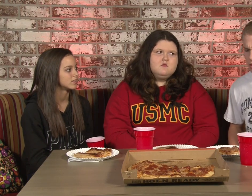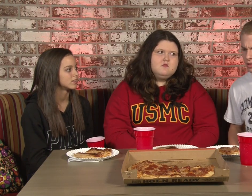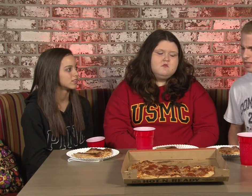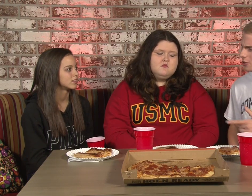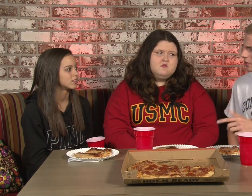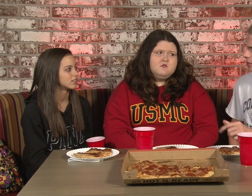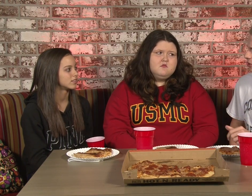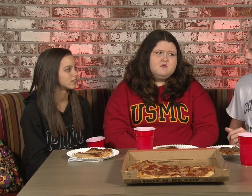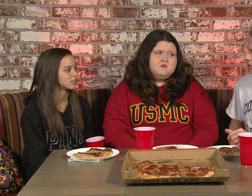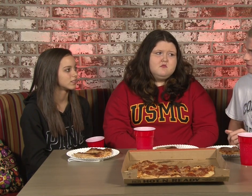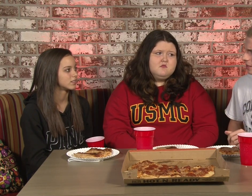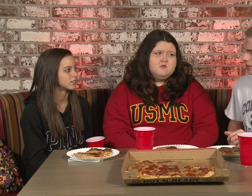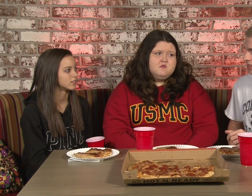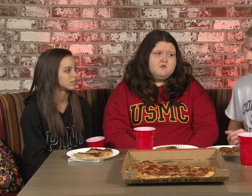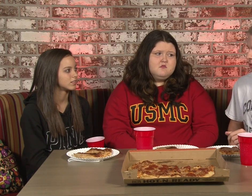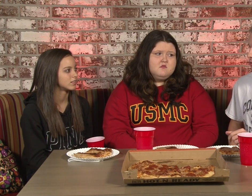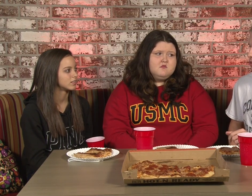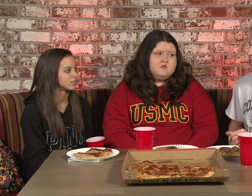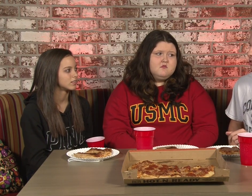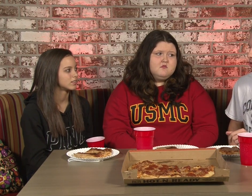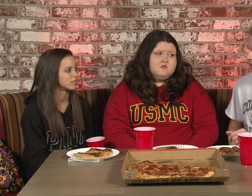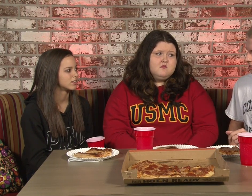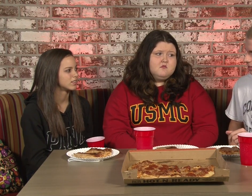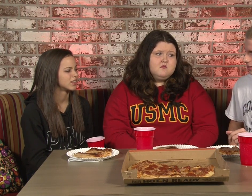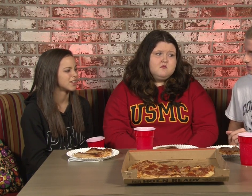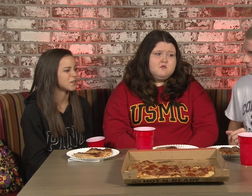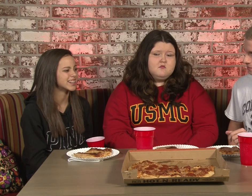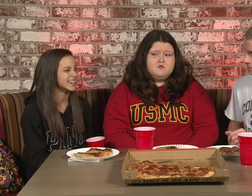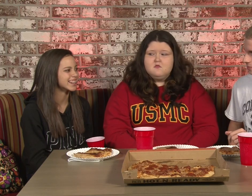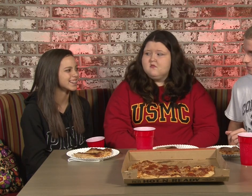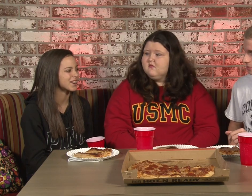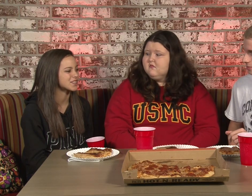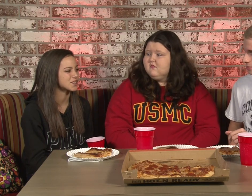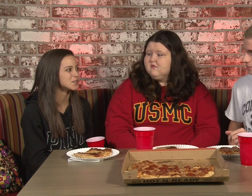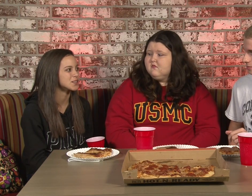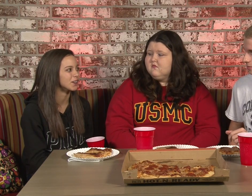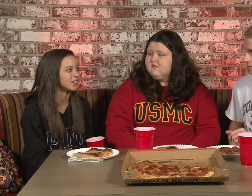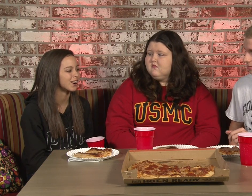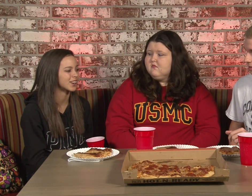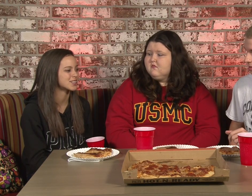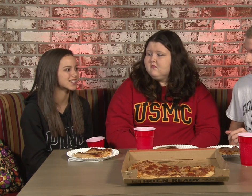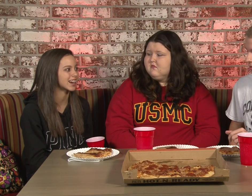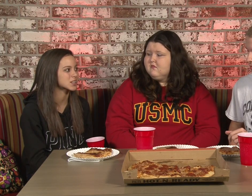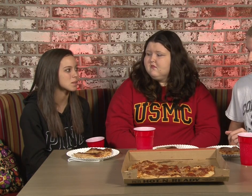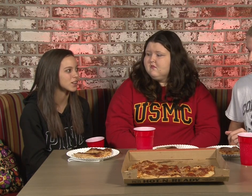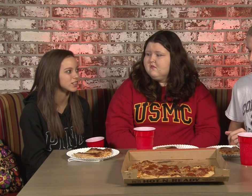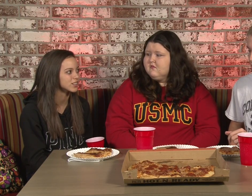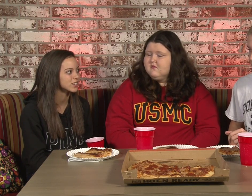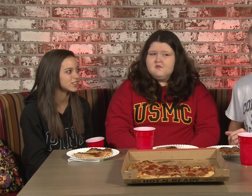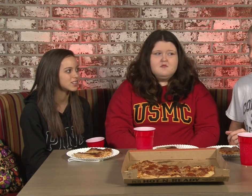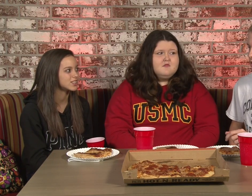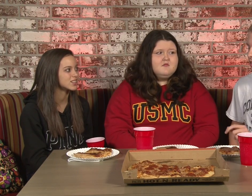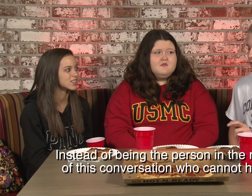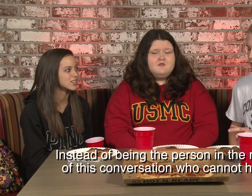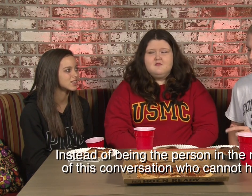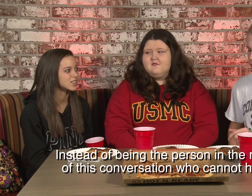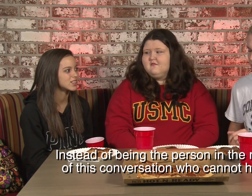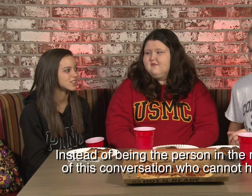Thank did you hear about JoJo? He got arrested for dealing drugs. No he didn't. Not JoJo, or he just got expelled. No, he gave Priscilla some